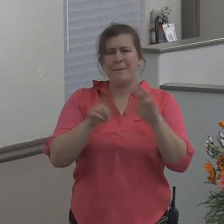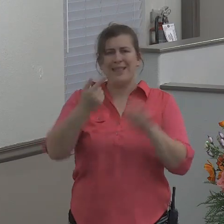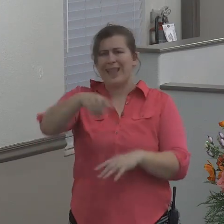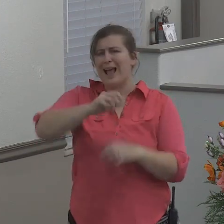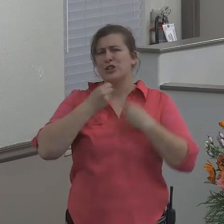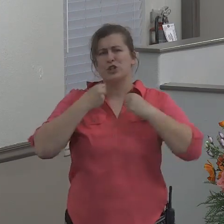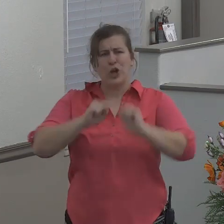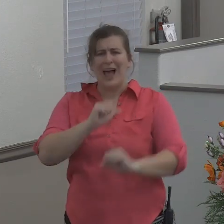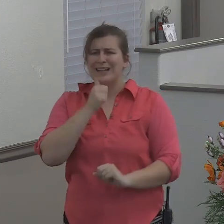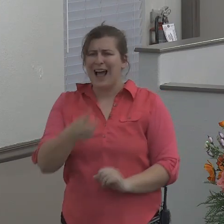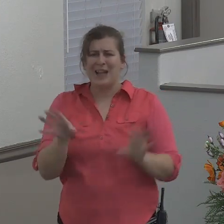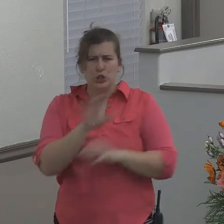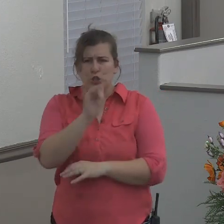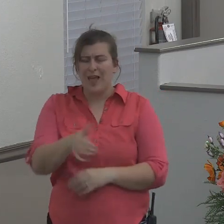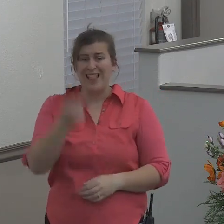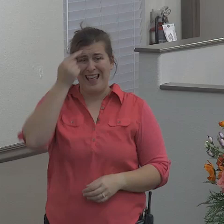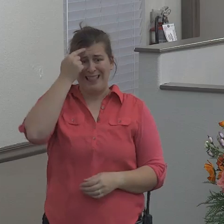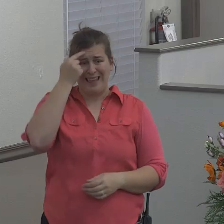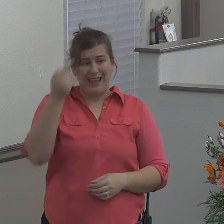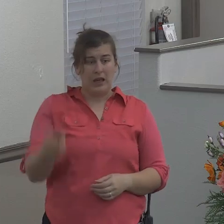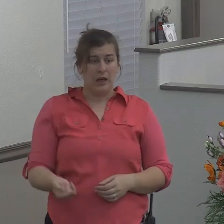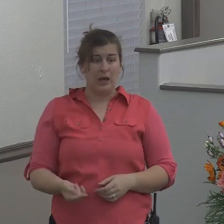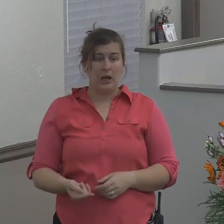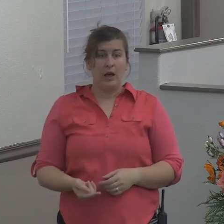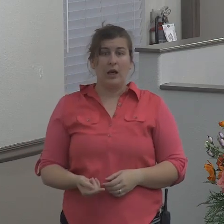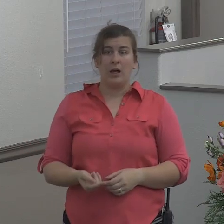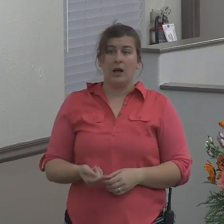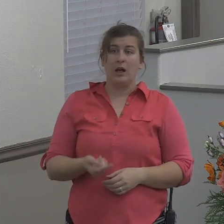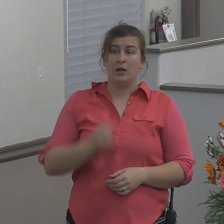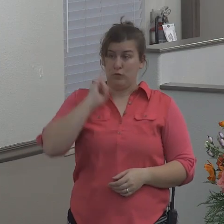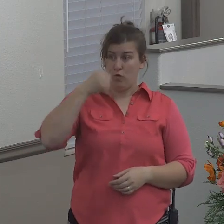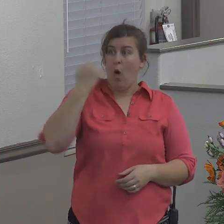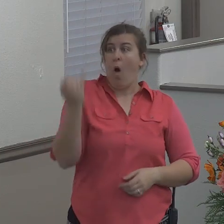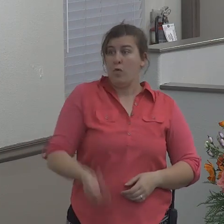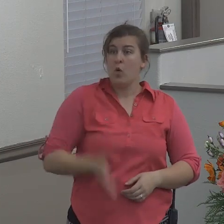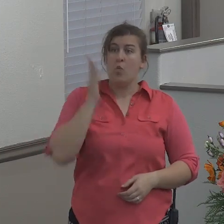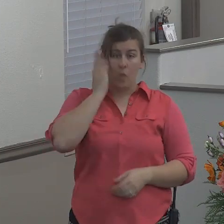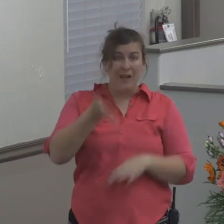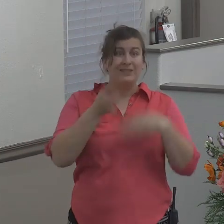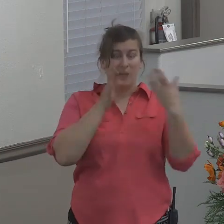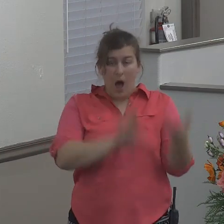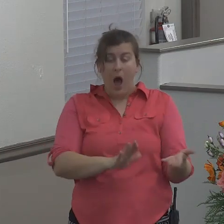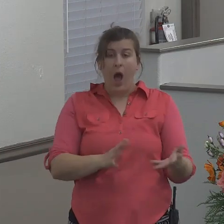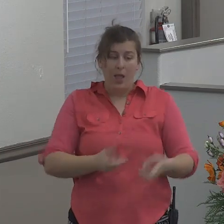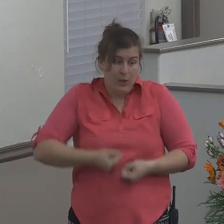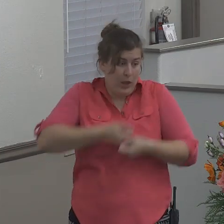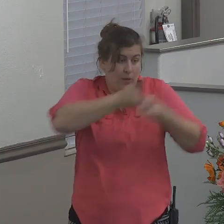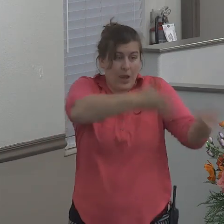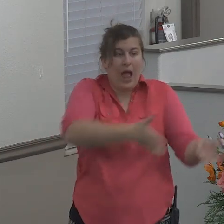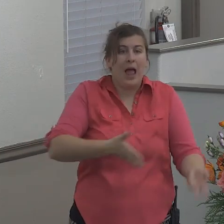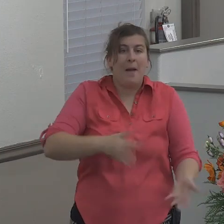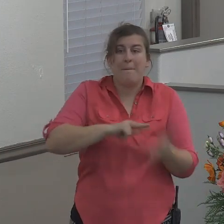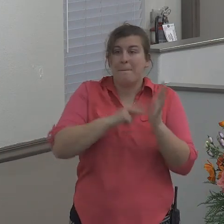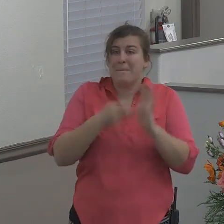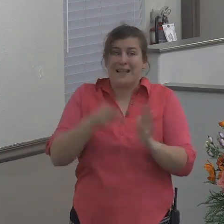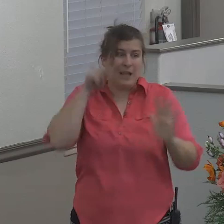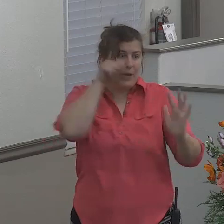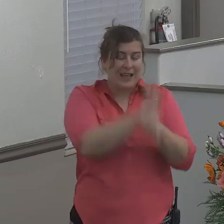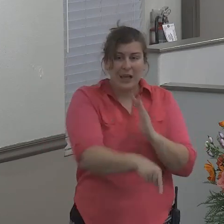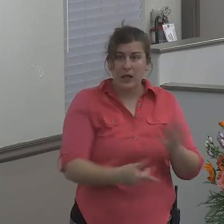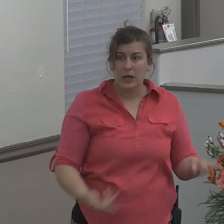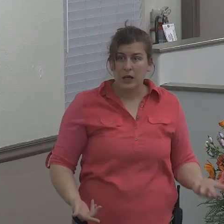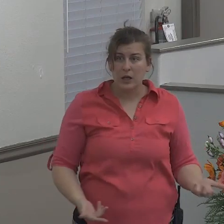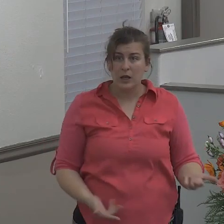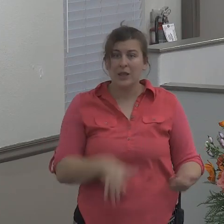They think if they do that, he will surely die out there. Throwing him overboard is not the